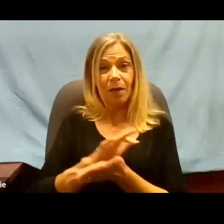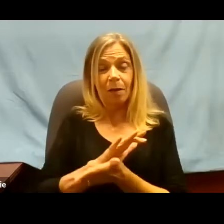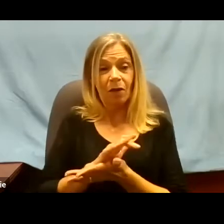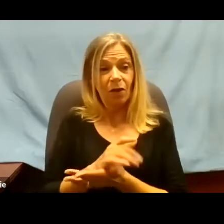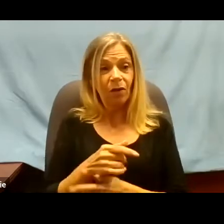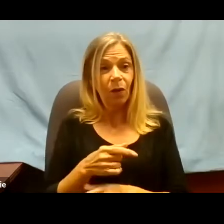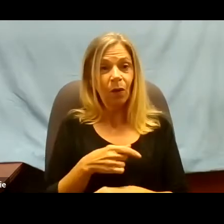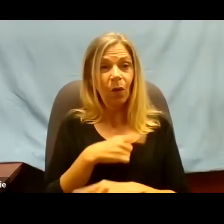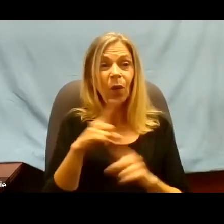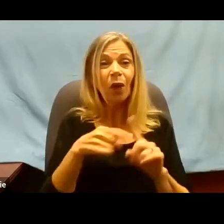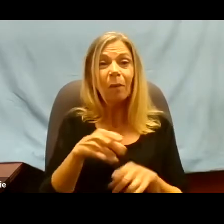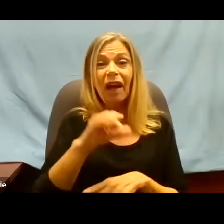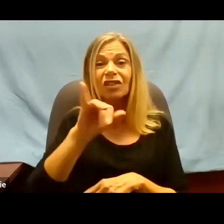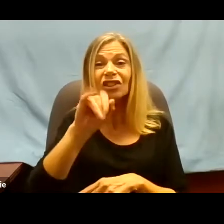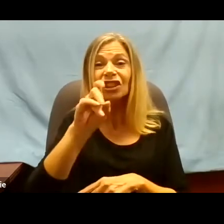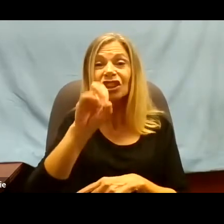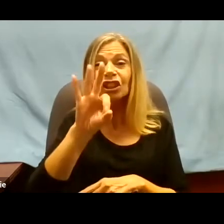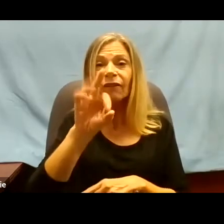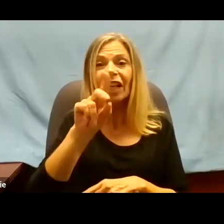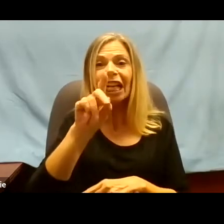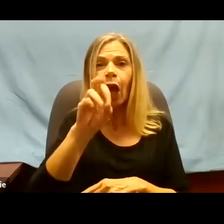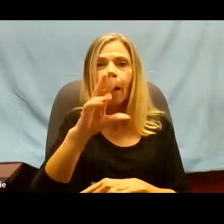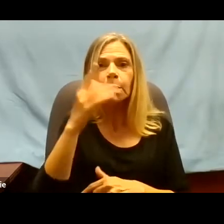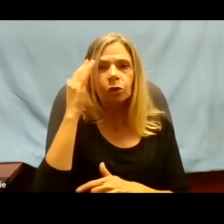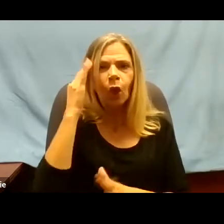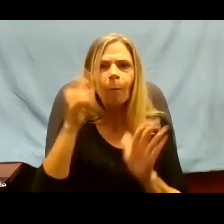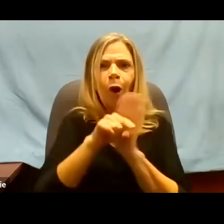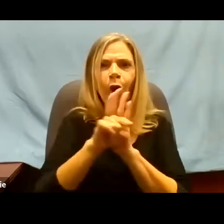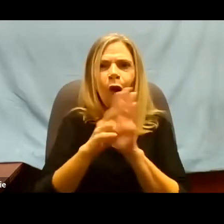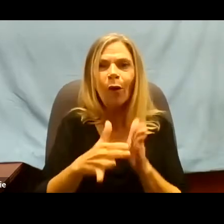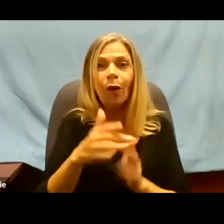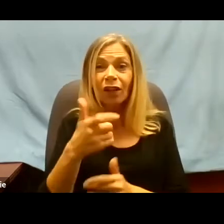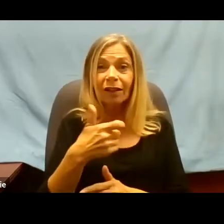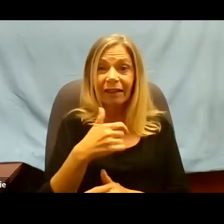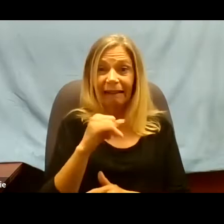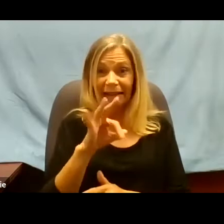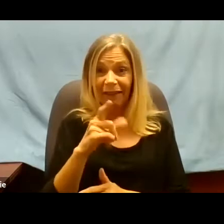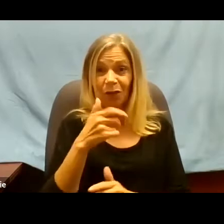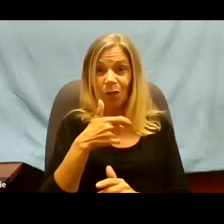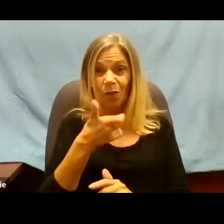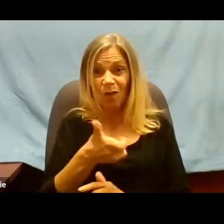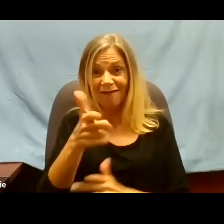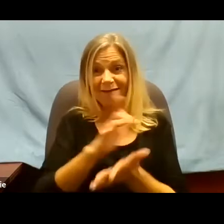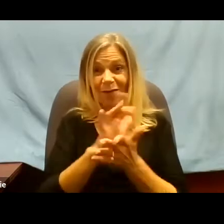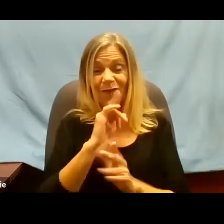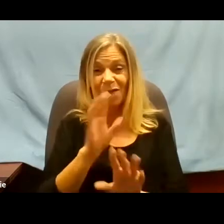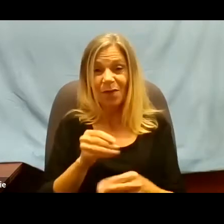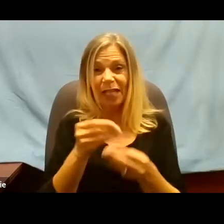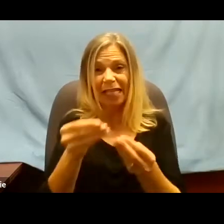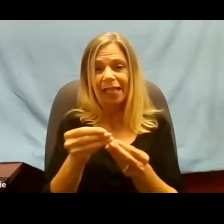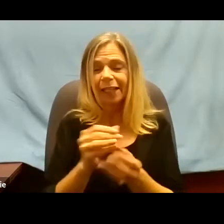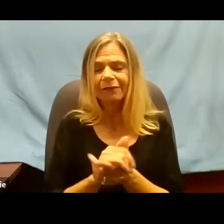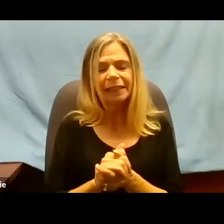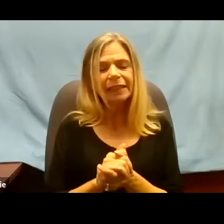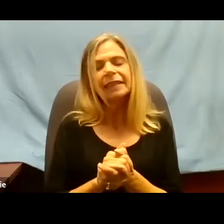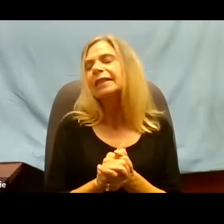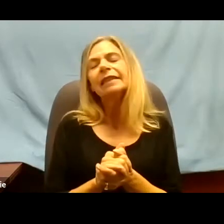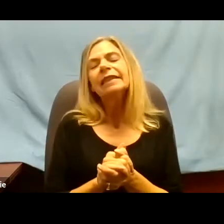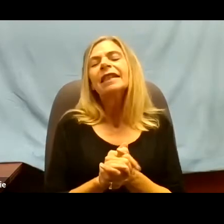doesn't make any sense. And I said, well, what's the issue? They said, we just don't have any place for them. And we know that